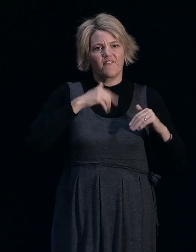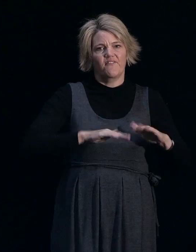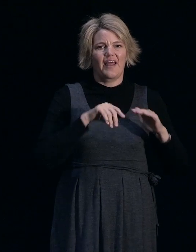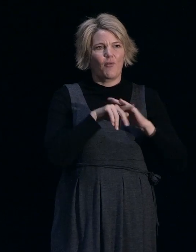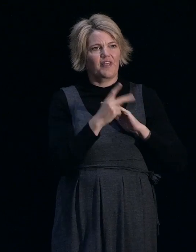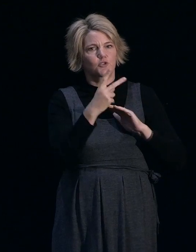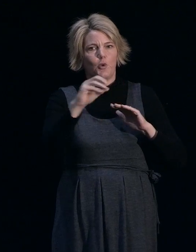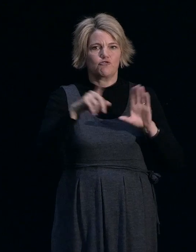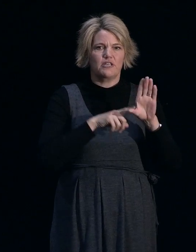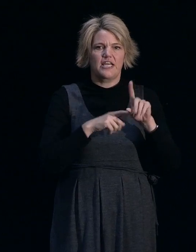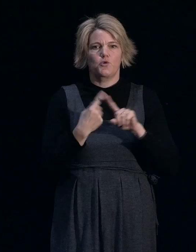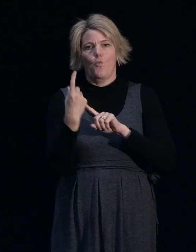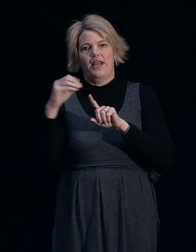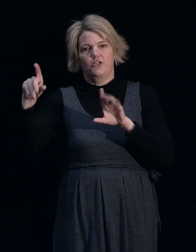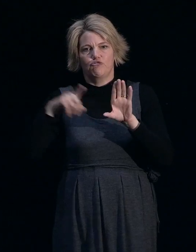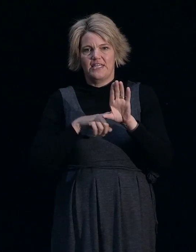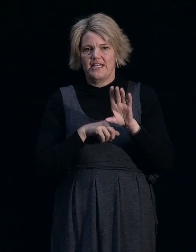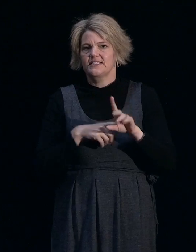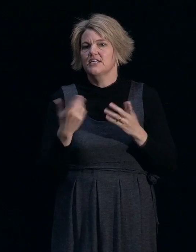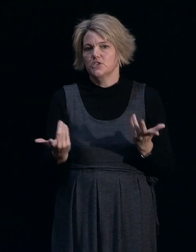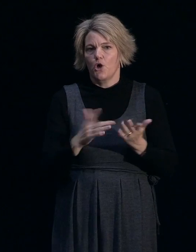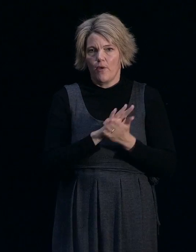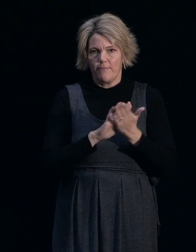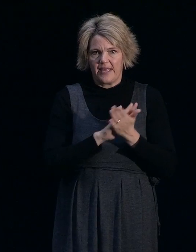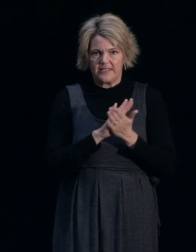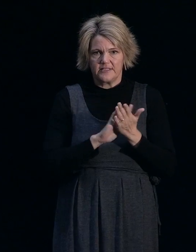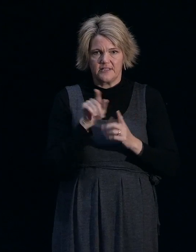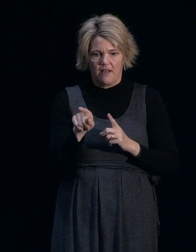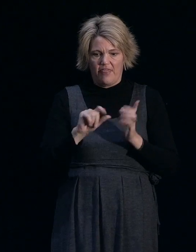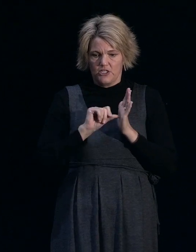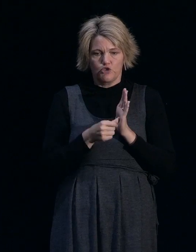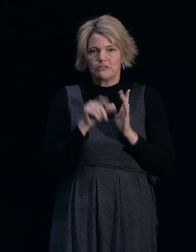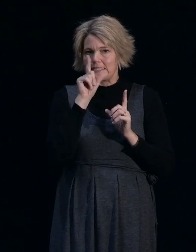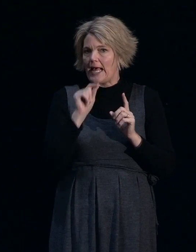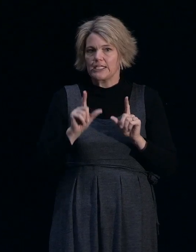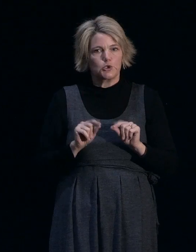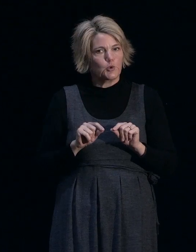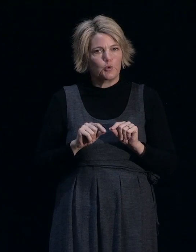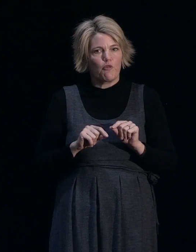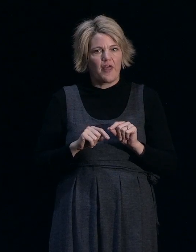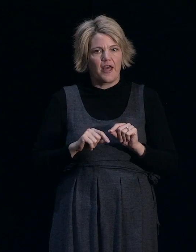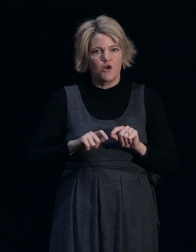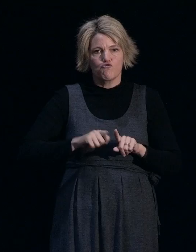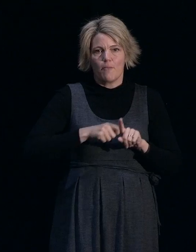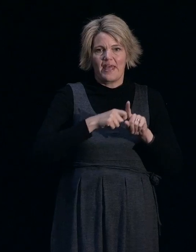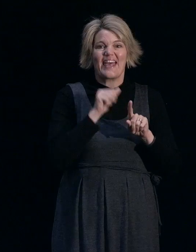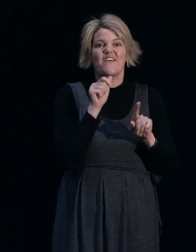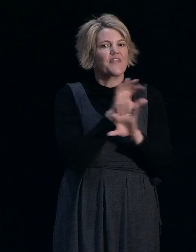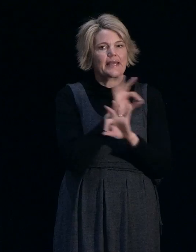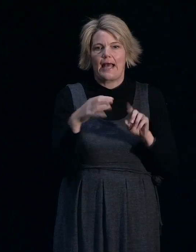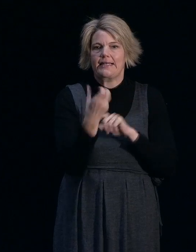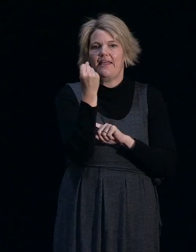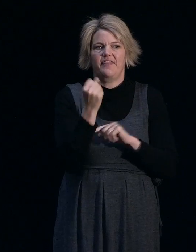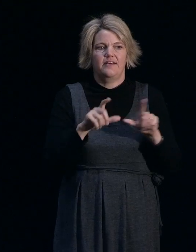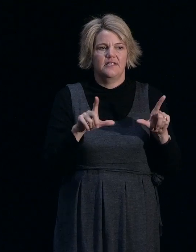is a safeguard there as well for that. I mean, insurers won't be able to undertake a repair if they can't get the consent. Well, sorry,